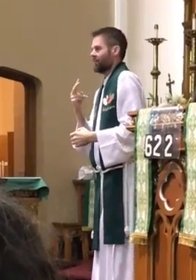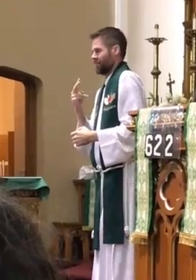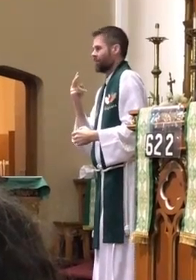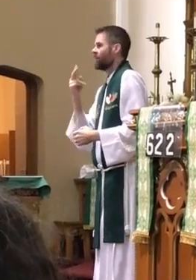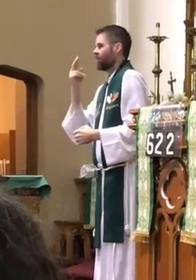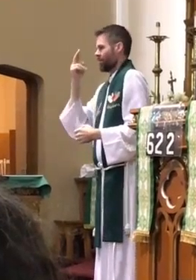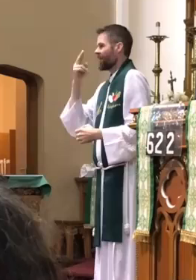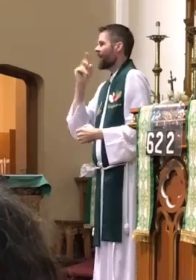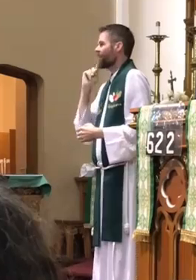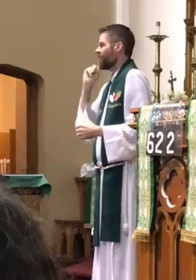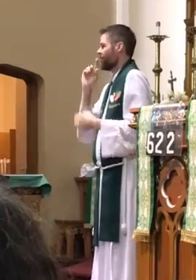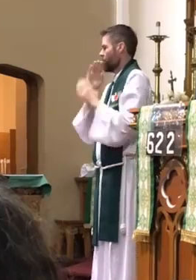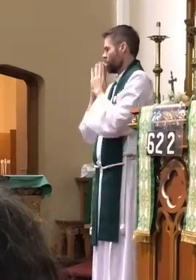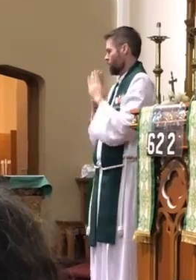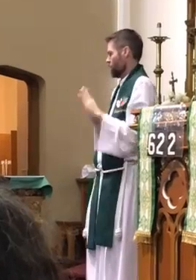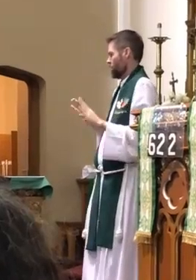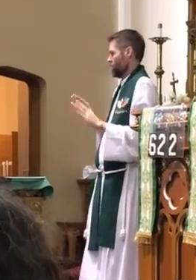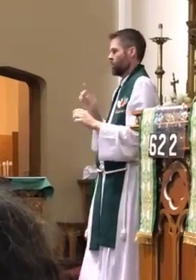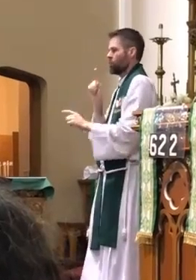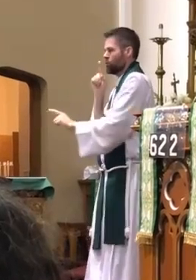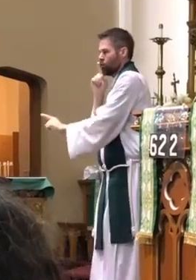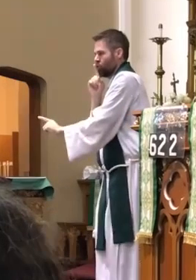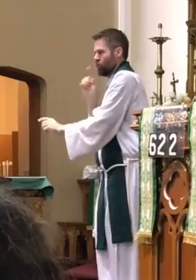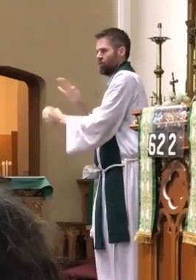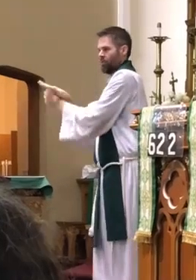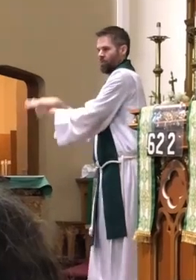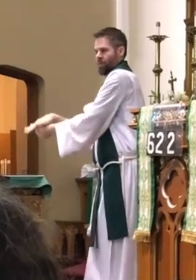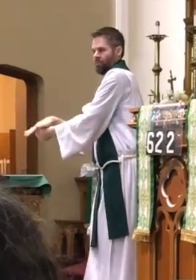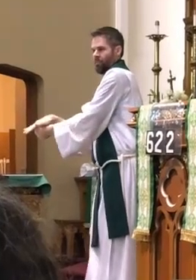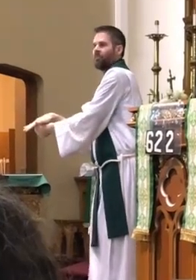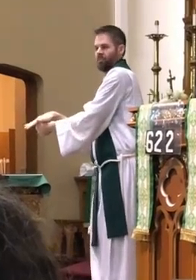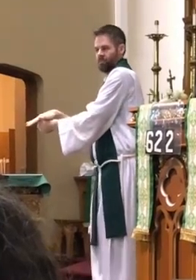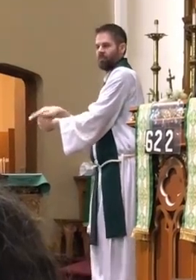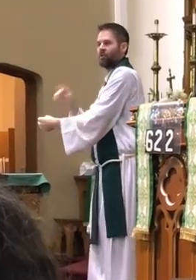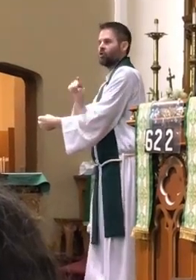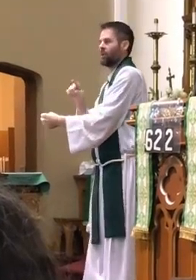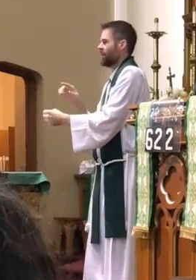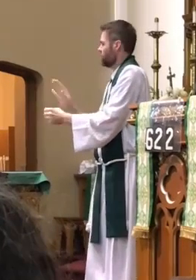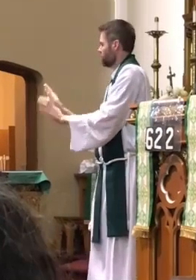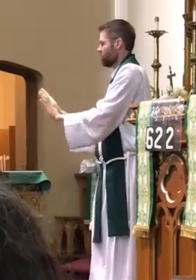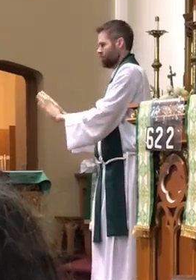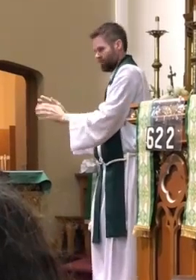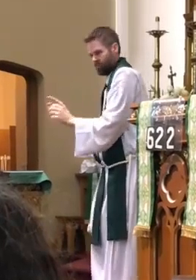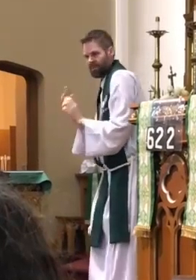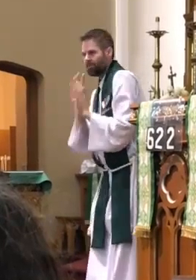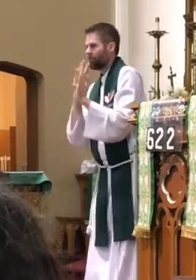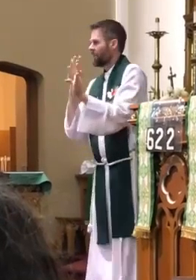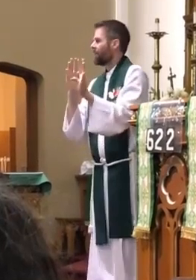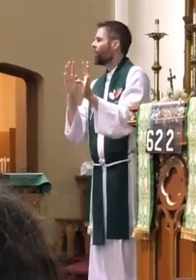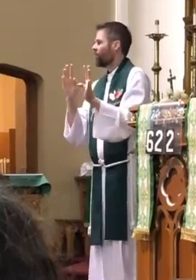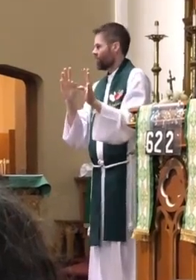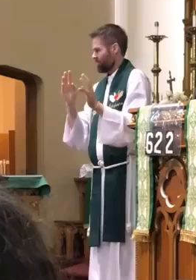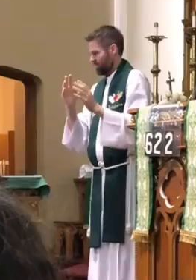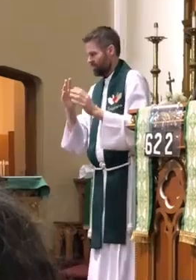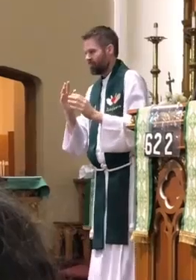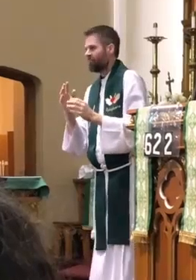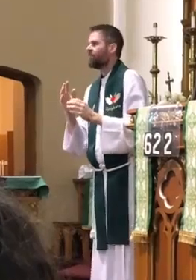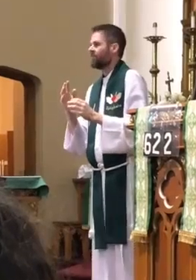for the Catholic Deaf community who are often silenced. But she gives them an